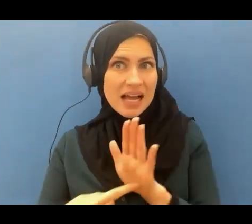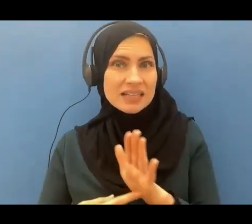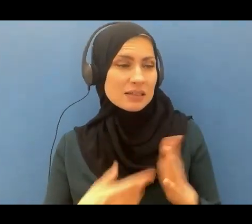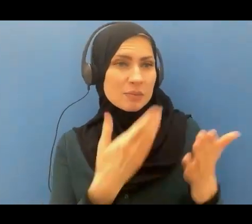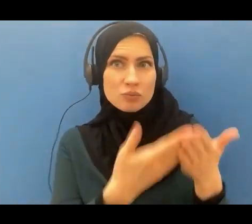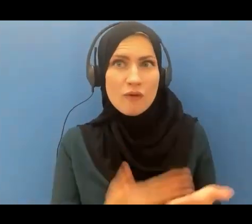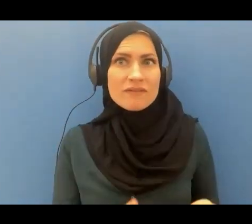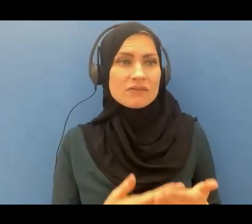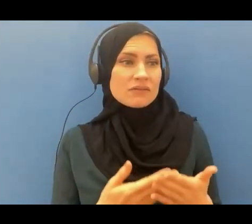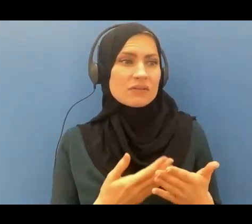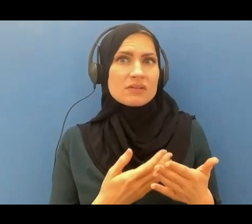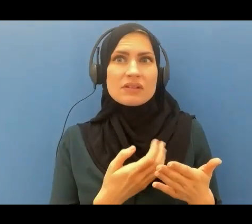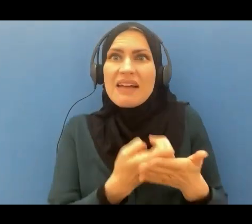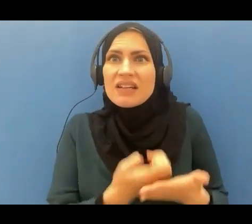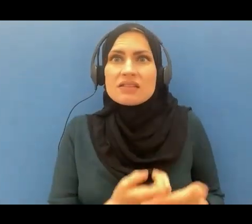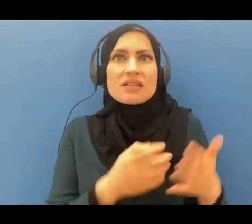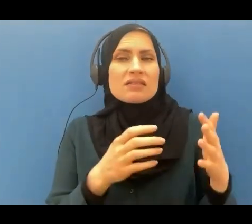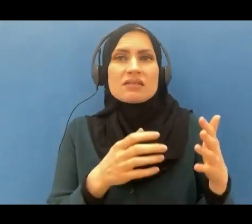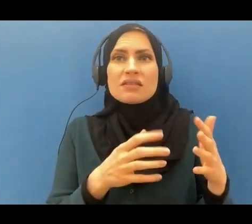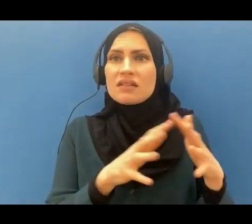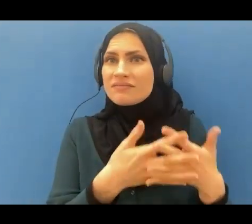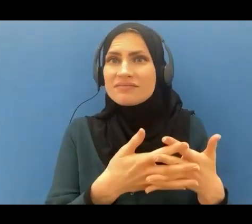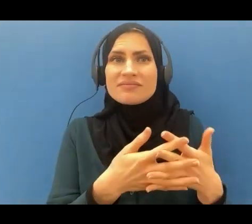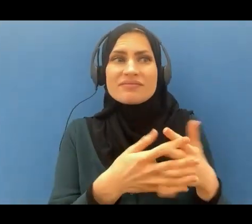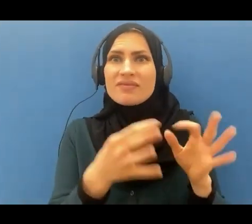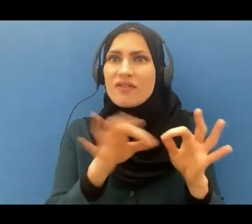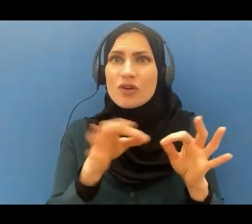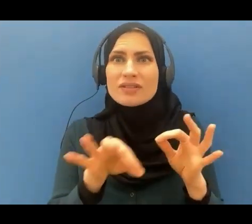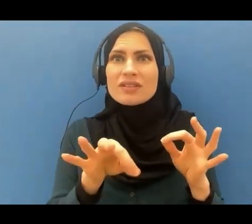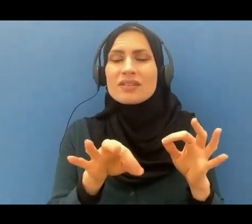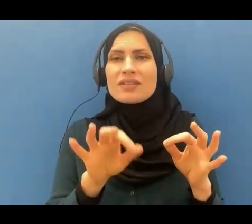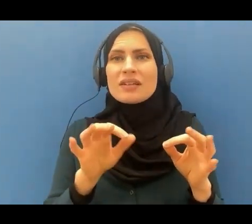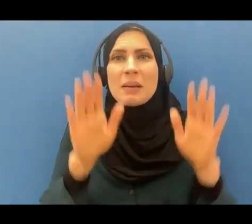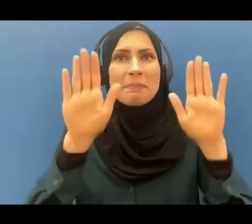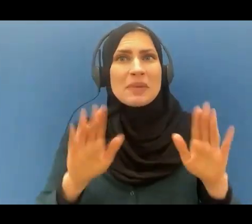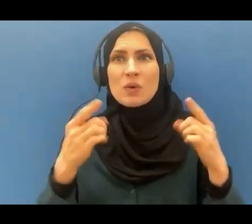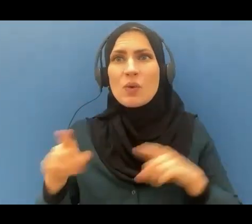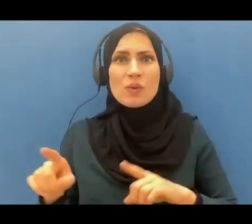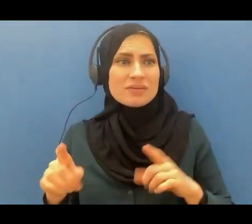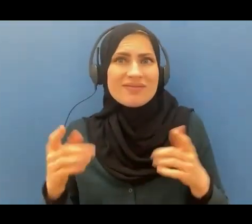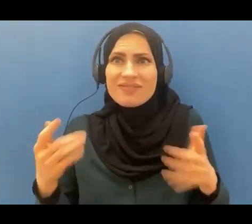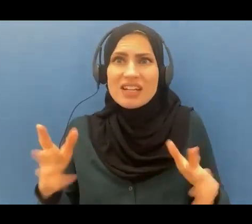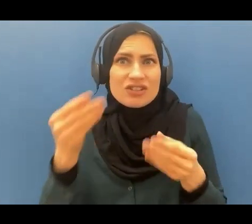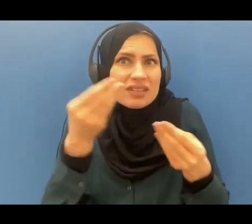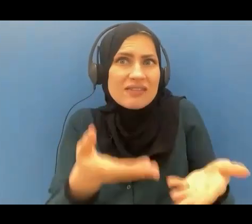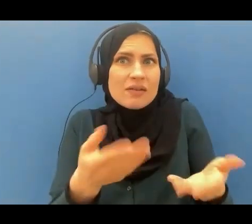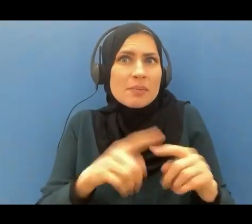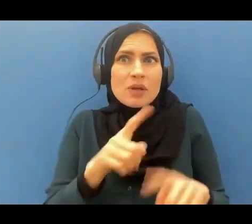and miracles have come to you but you denied them and you were